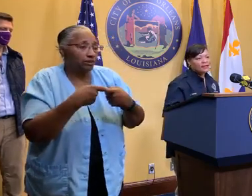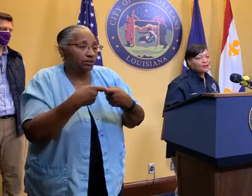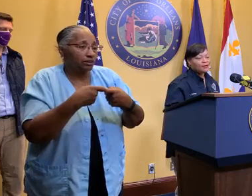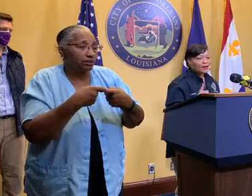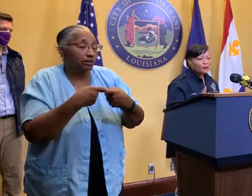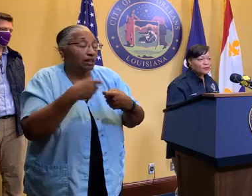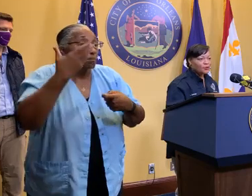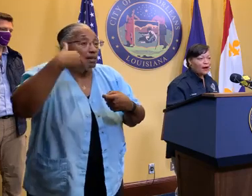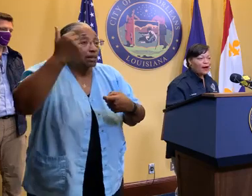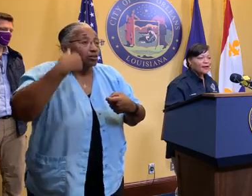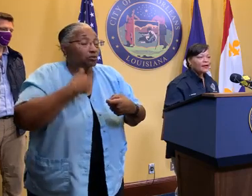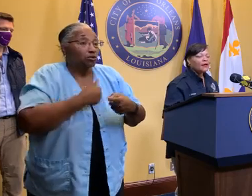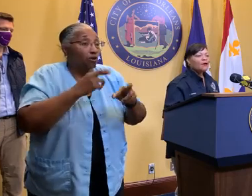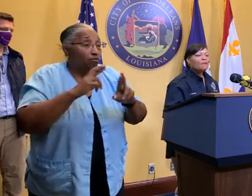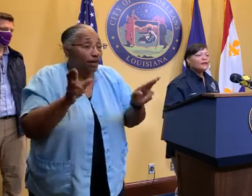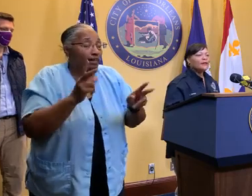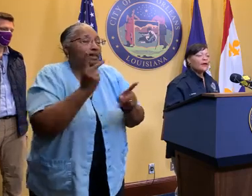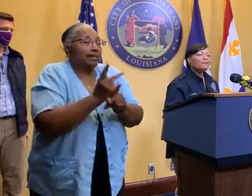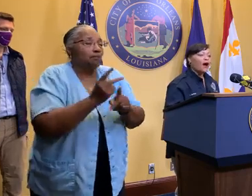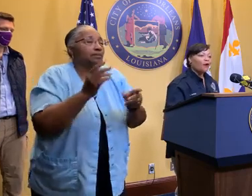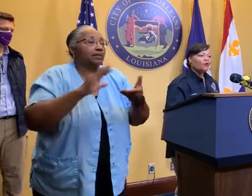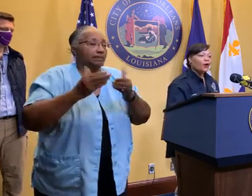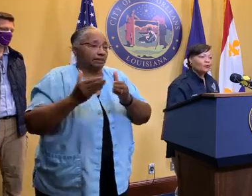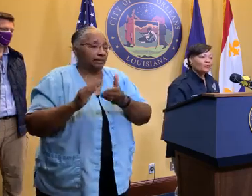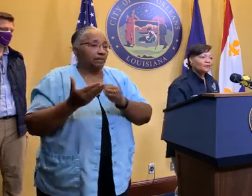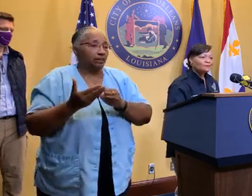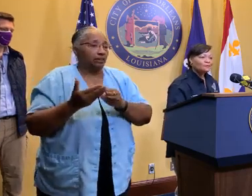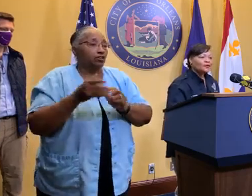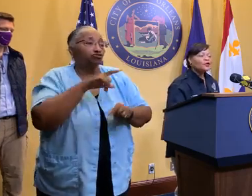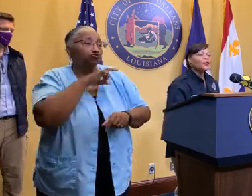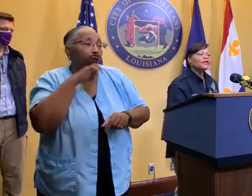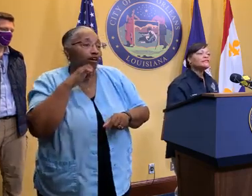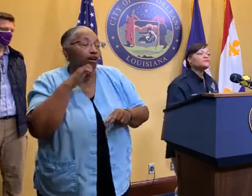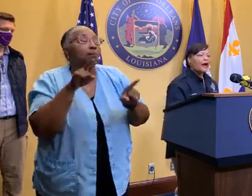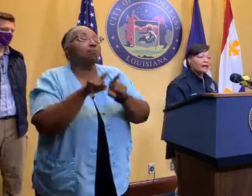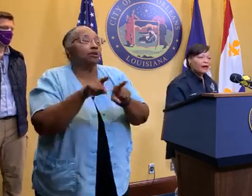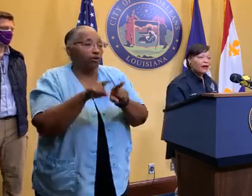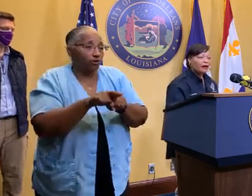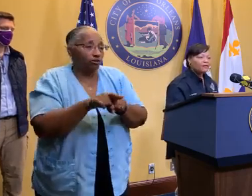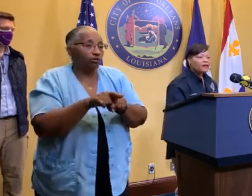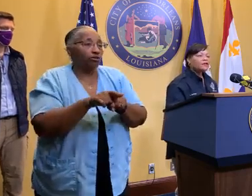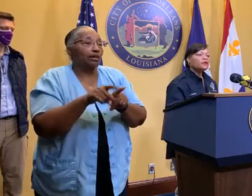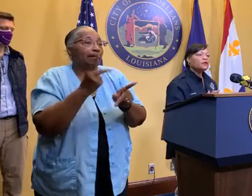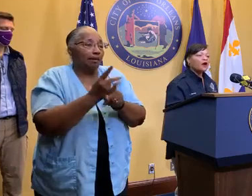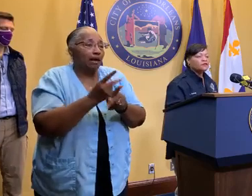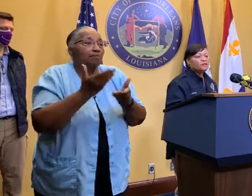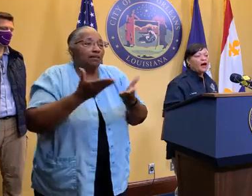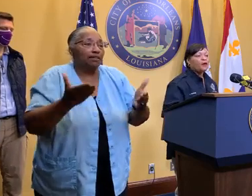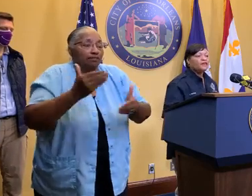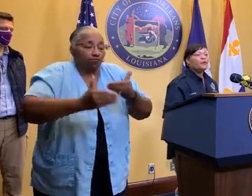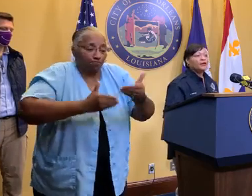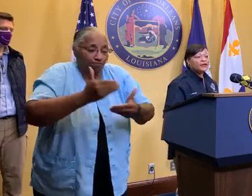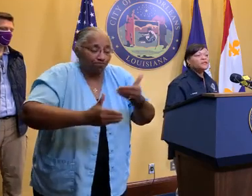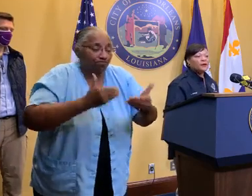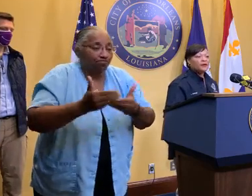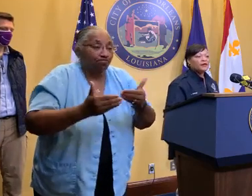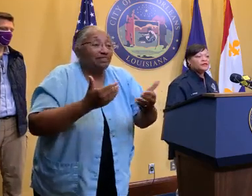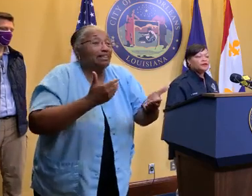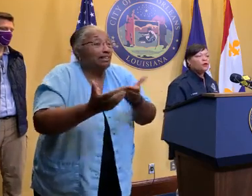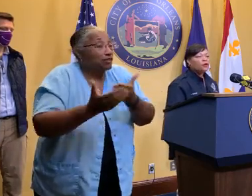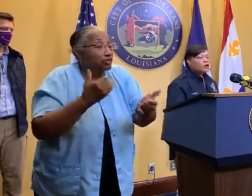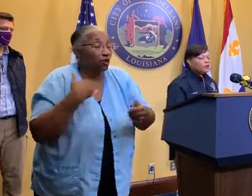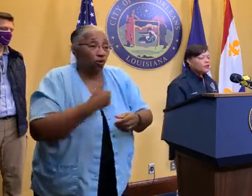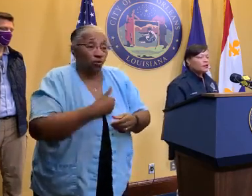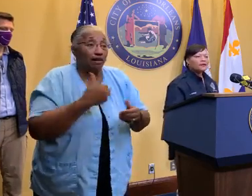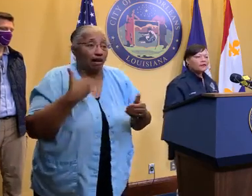this city not only dry, but kept power rolling, you know, inside of the loss of power that we experienced.